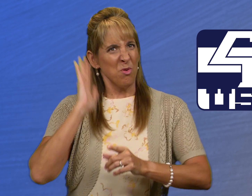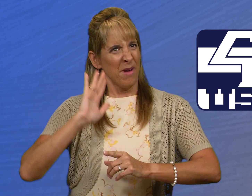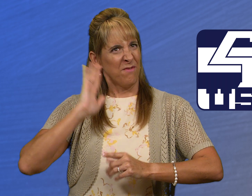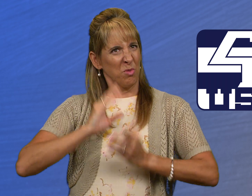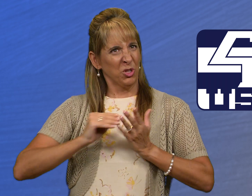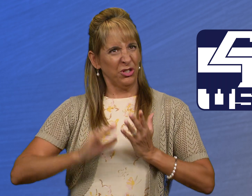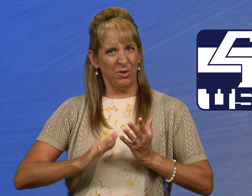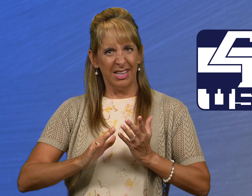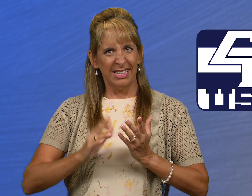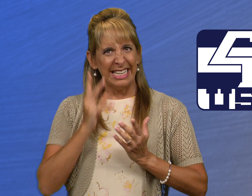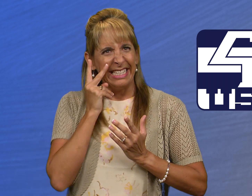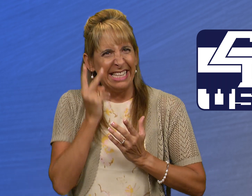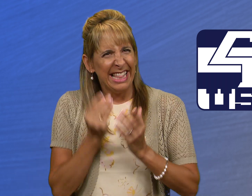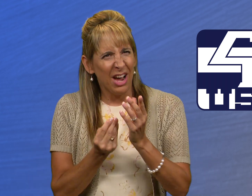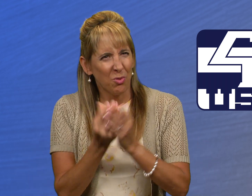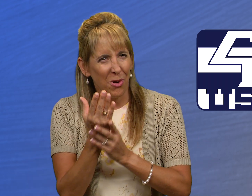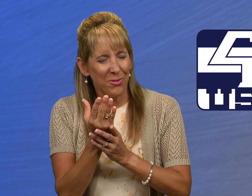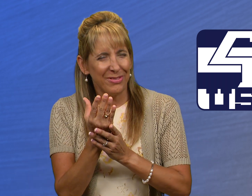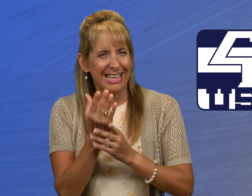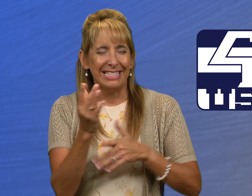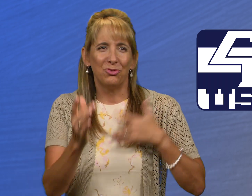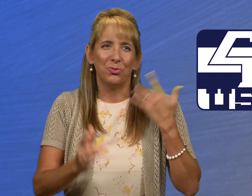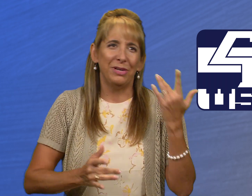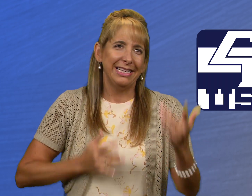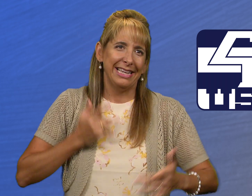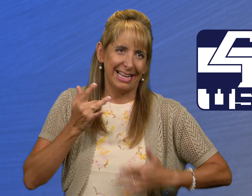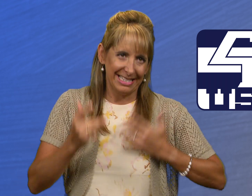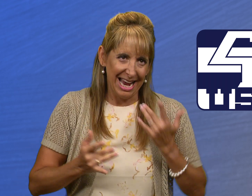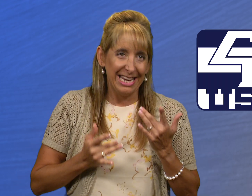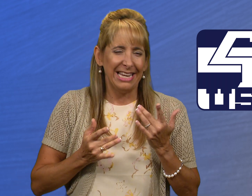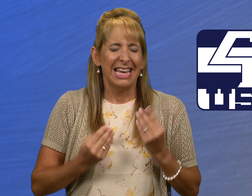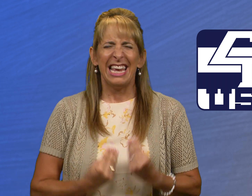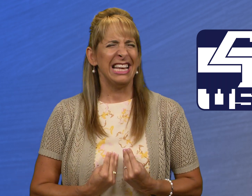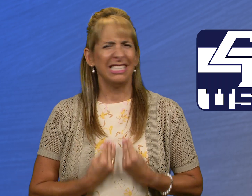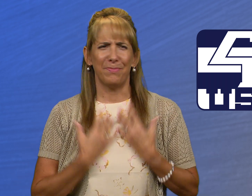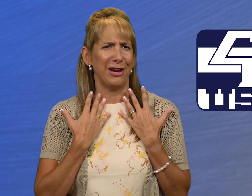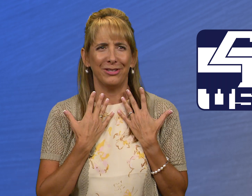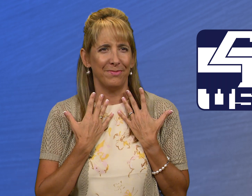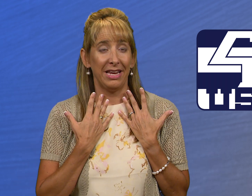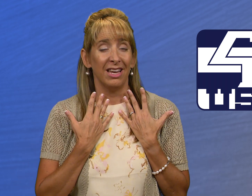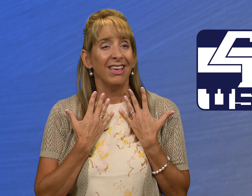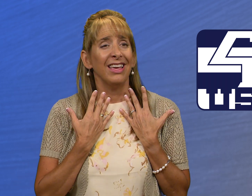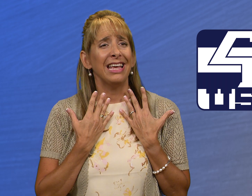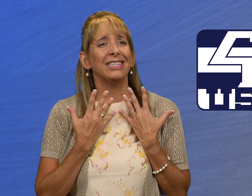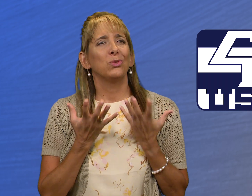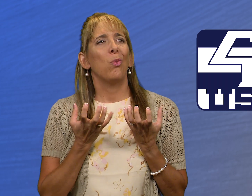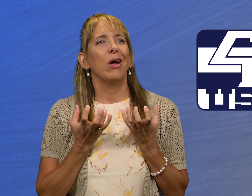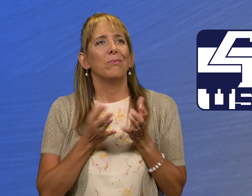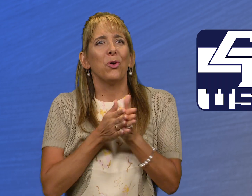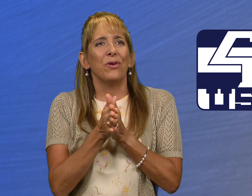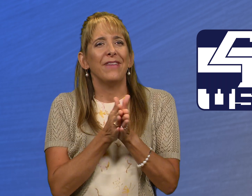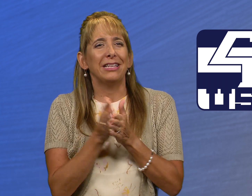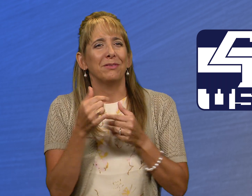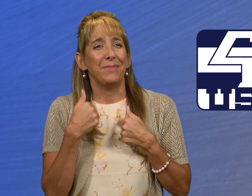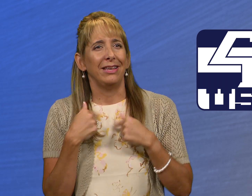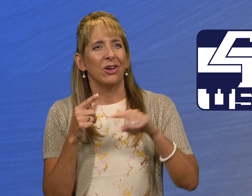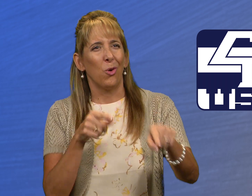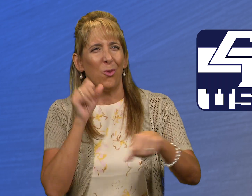that were my former students. To see that growth is really exciting, it inspires me. It's what motivates me to go to